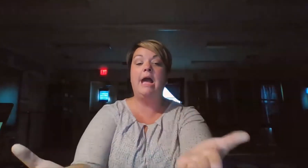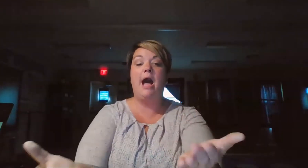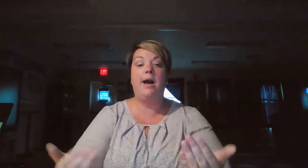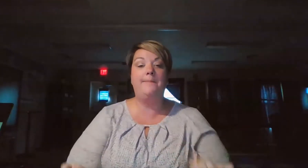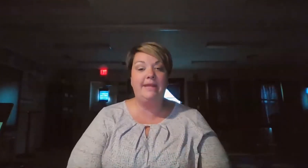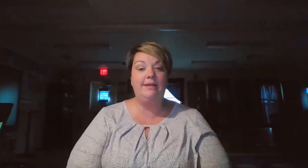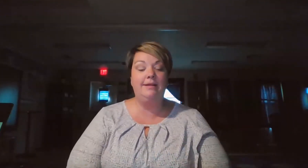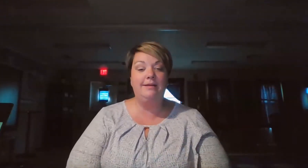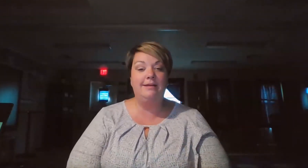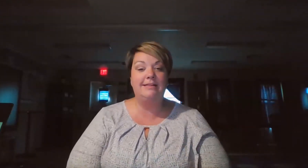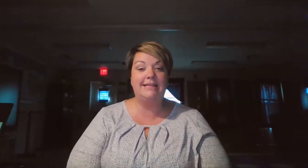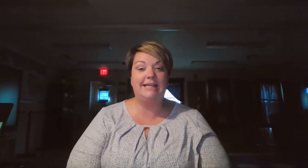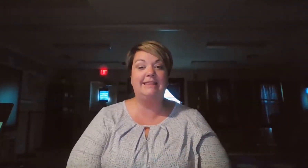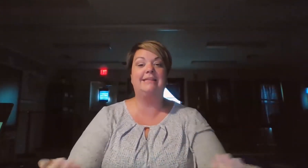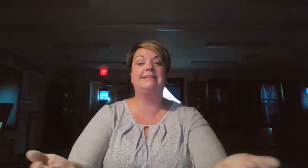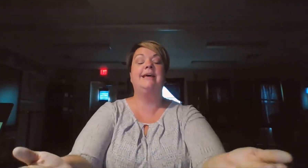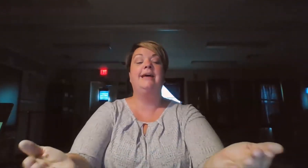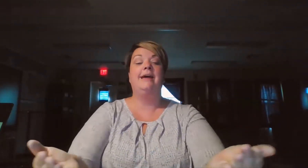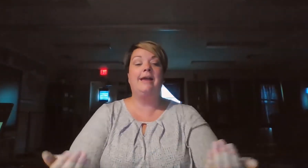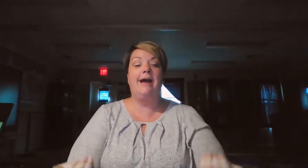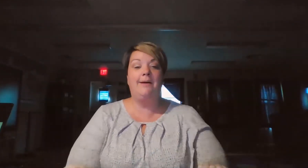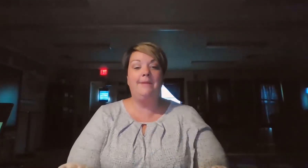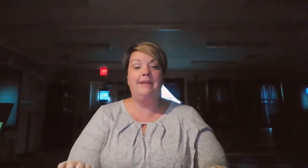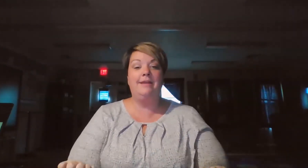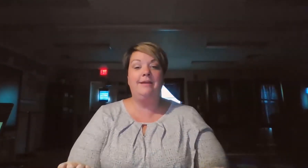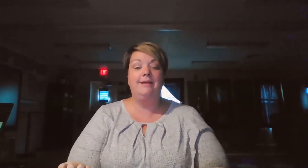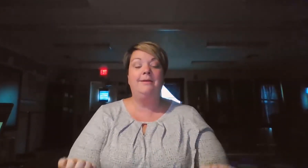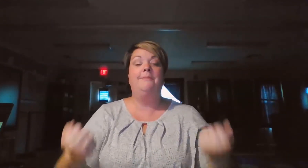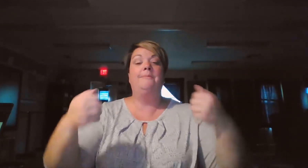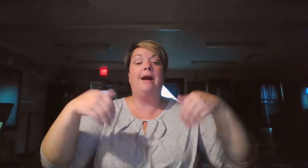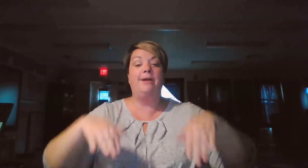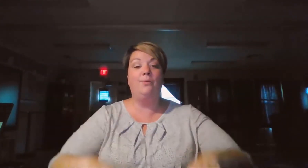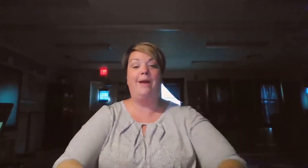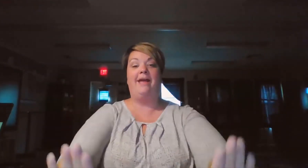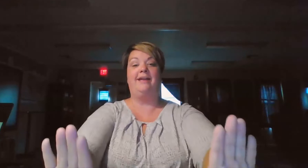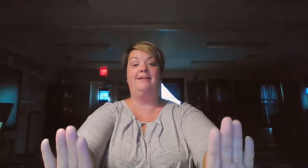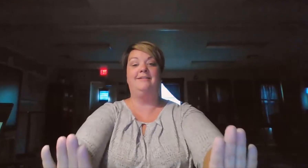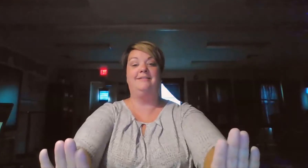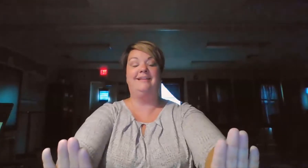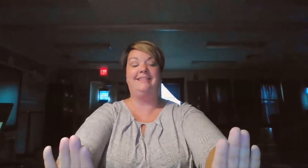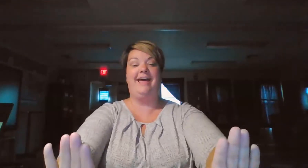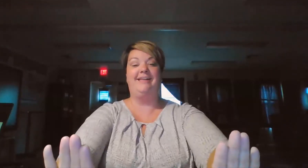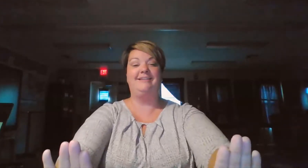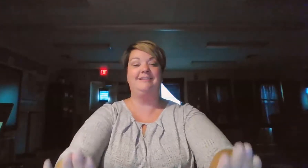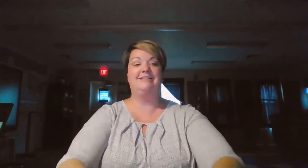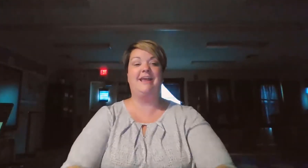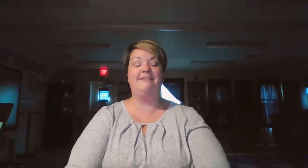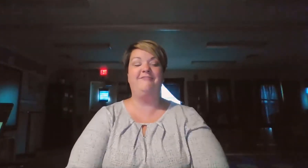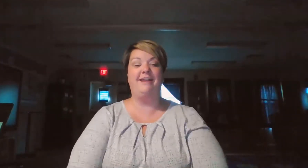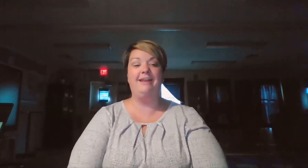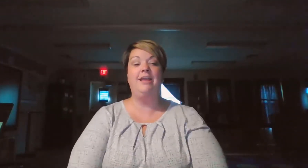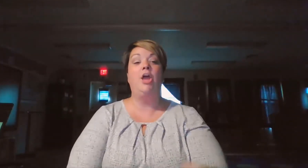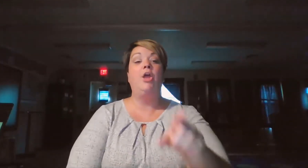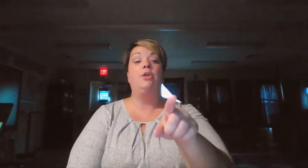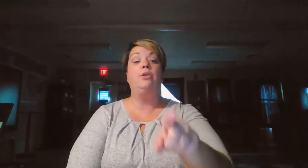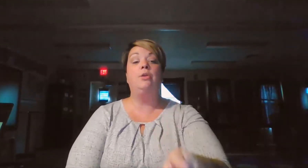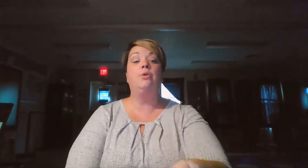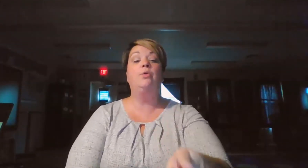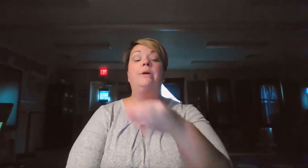Coming. It's like this. Coming my way. Like that. Set. Ready. You will